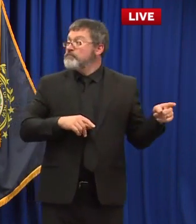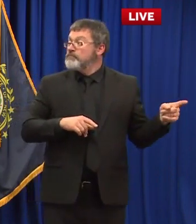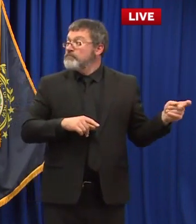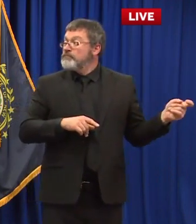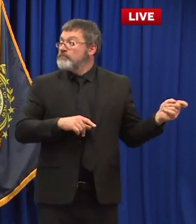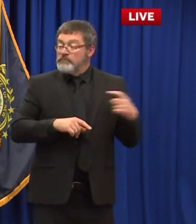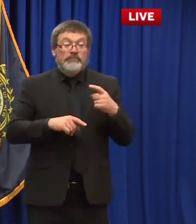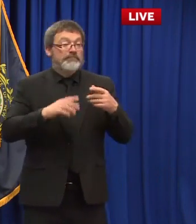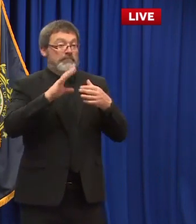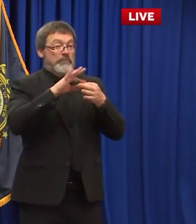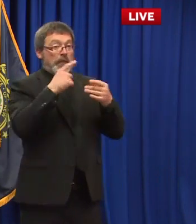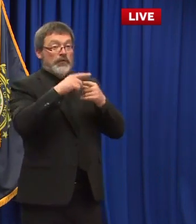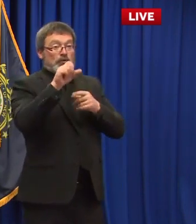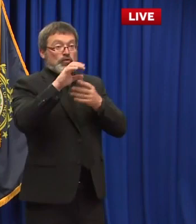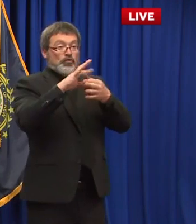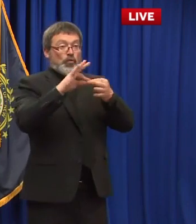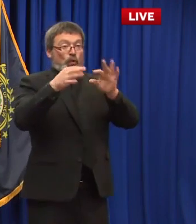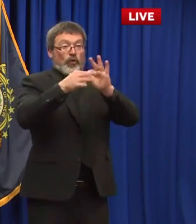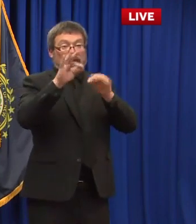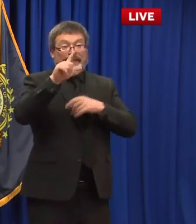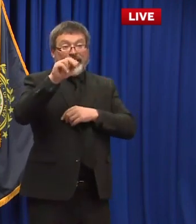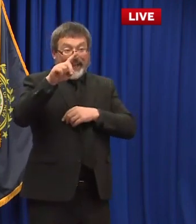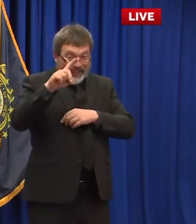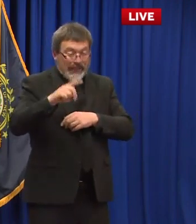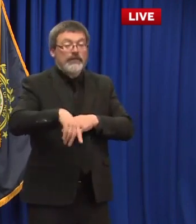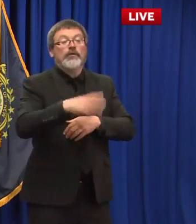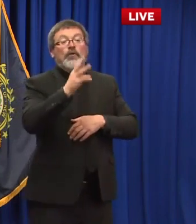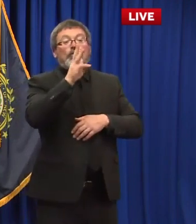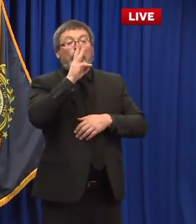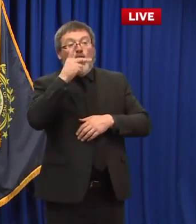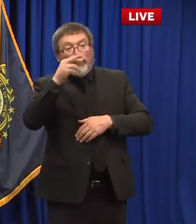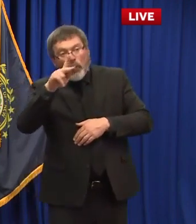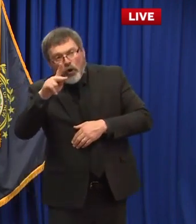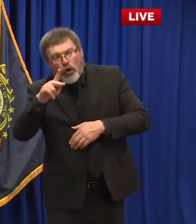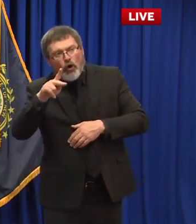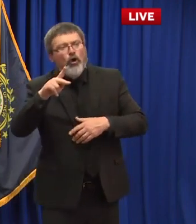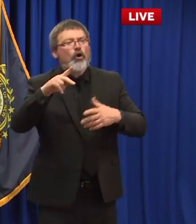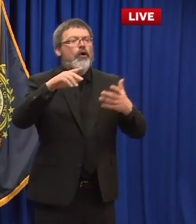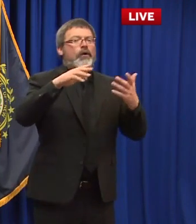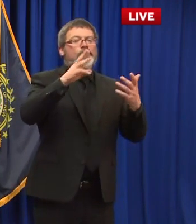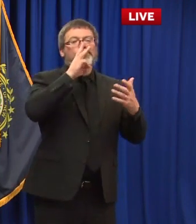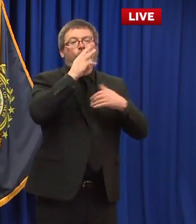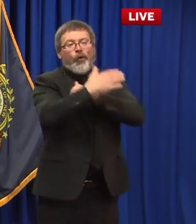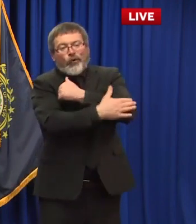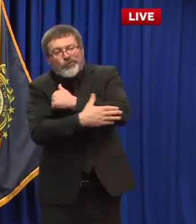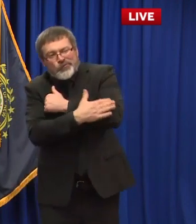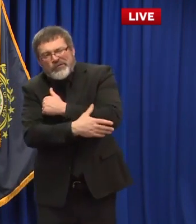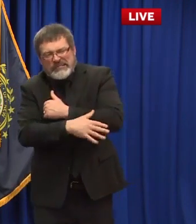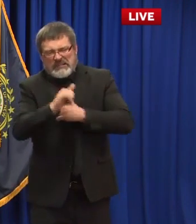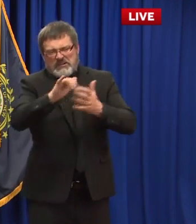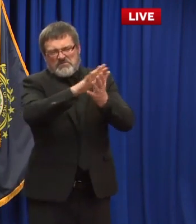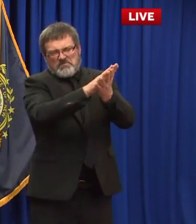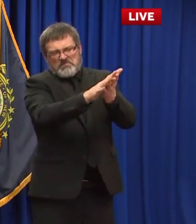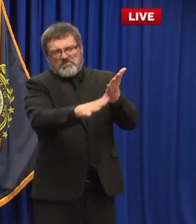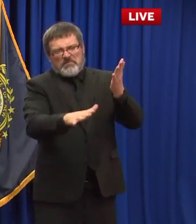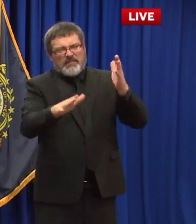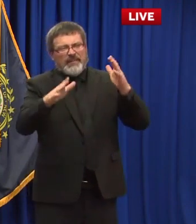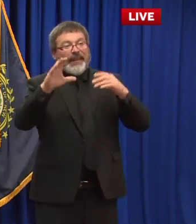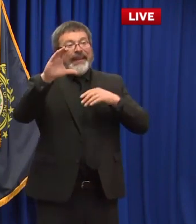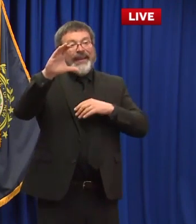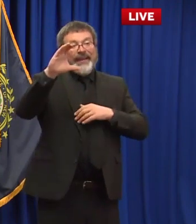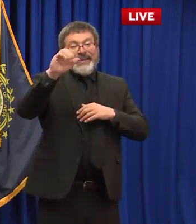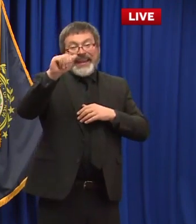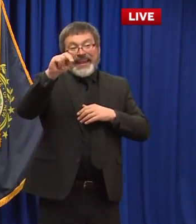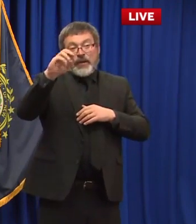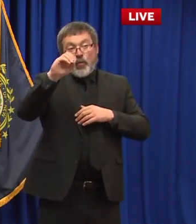um you know the north country you know conway has a water park or water country or or down in the southern tier with cannyby lake park i'll say cannyby lake park